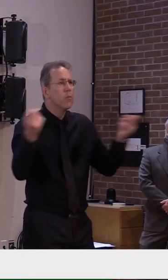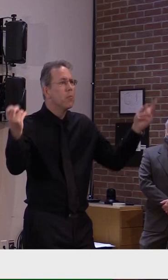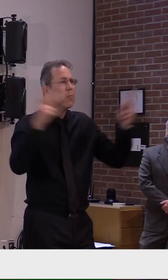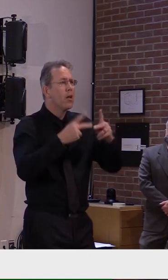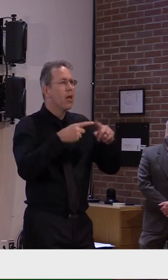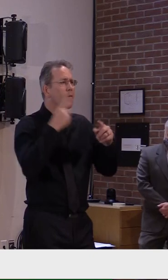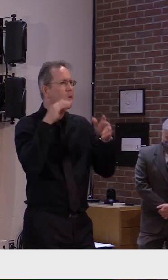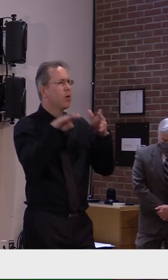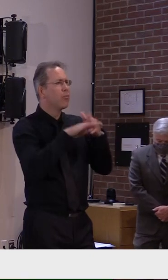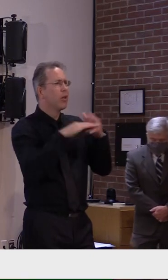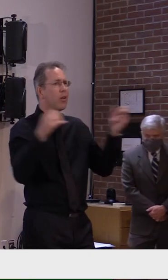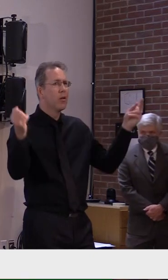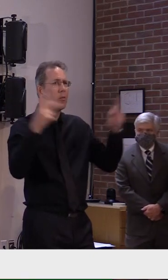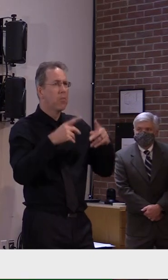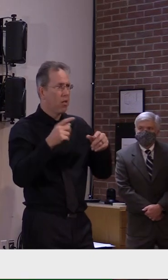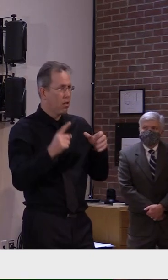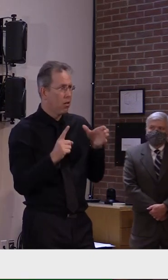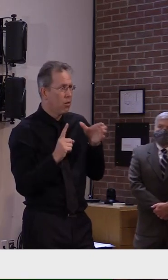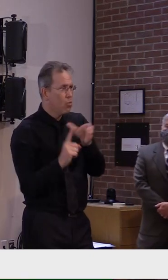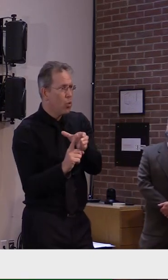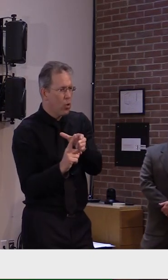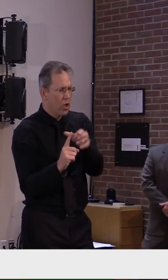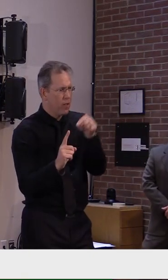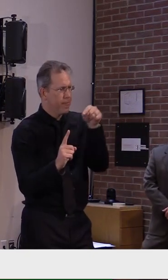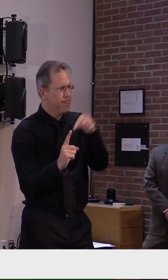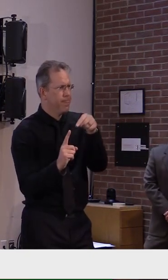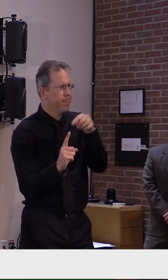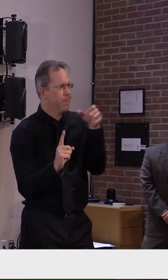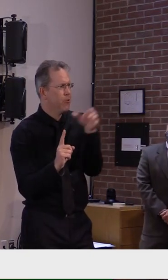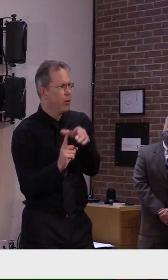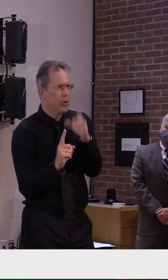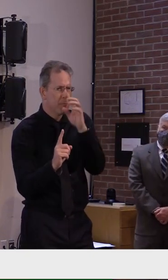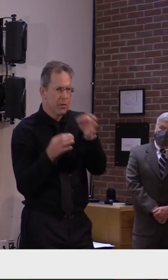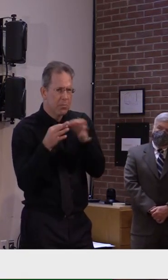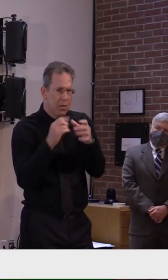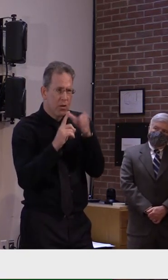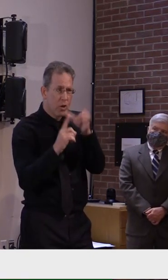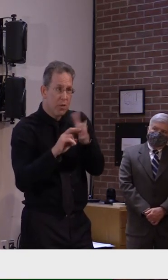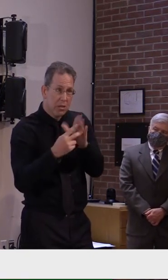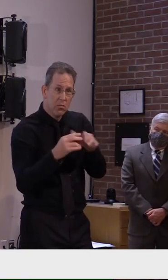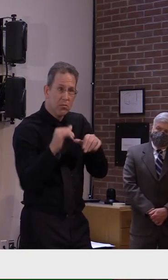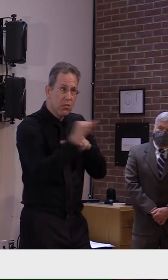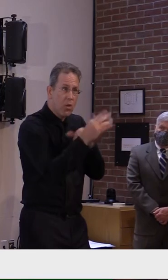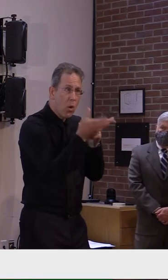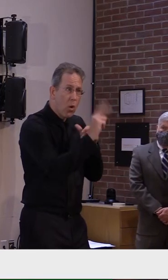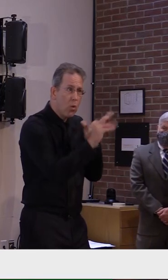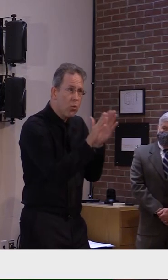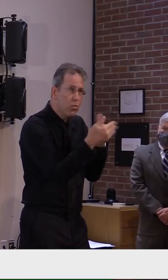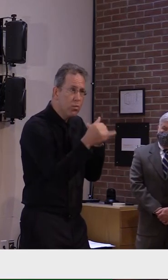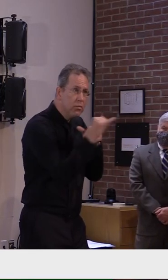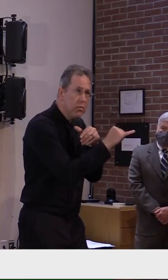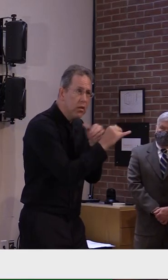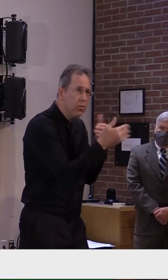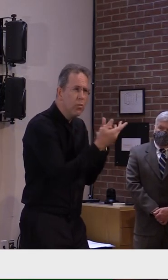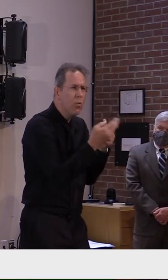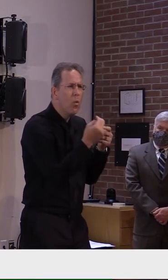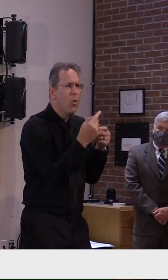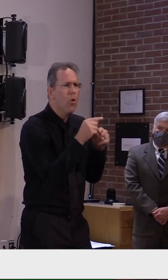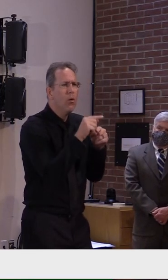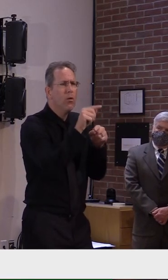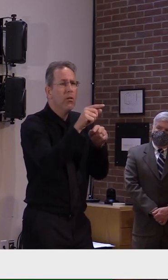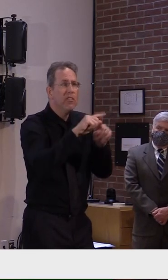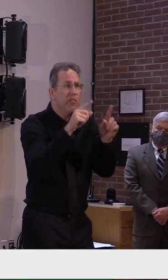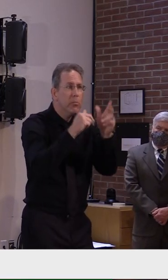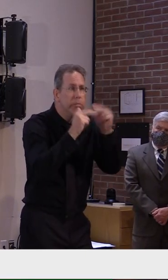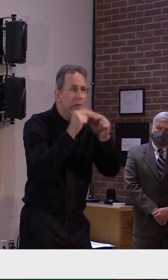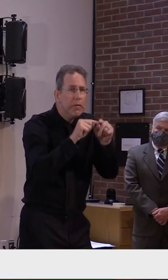Thanks for letting me elaborate. Um, because one thing we've tried to make very clear for many weeks now is the need